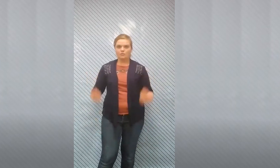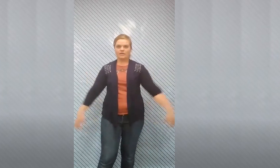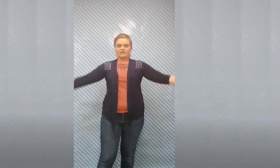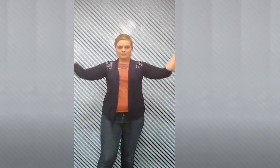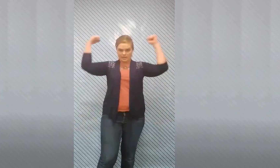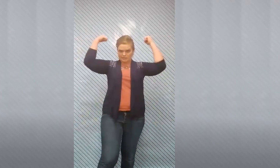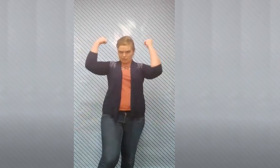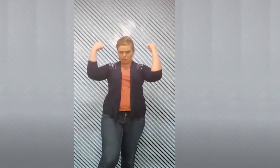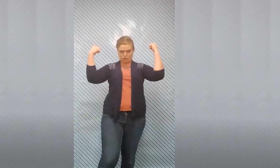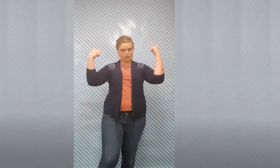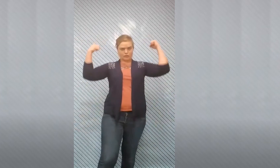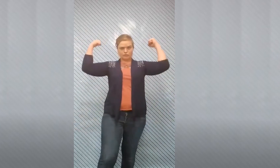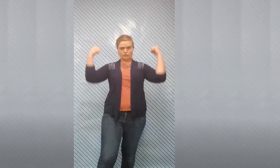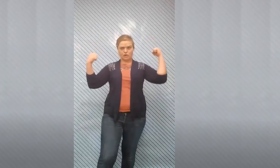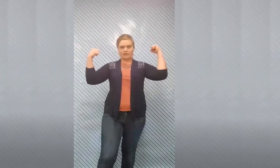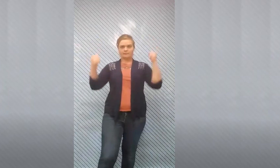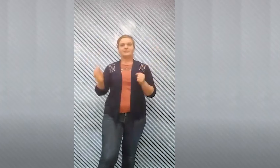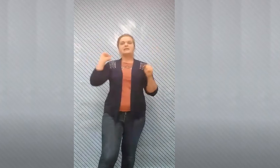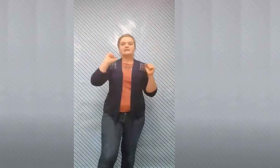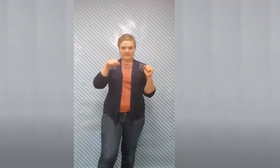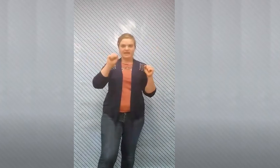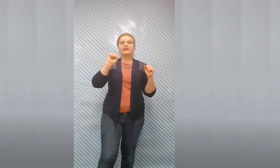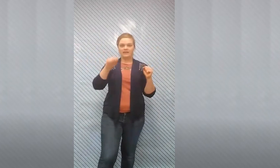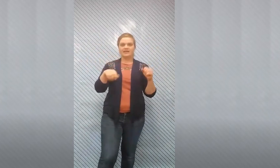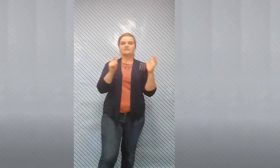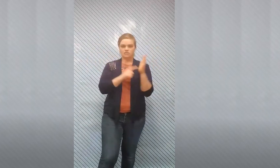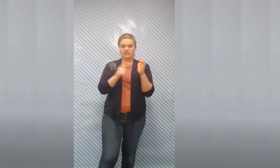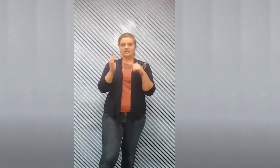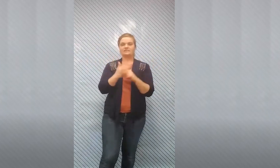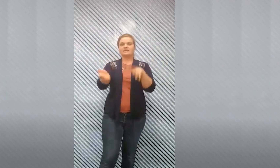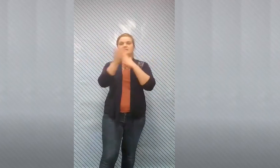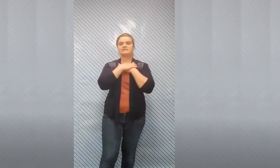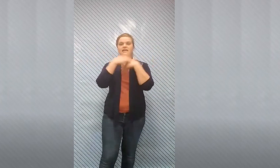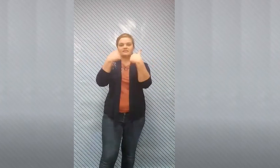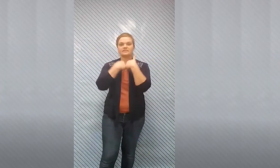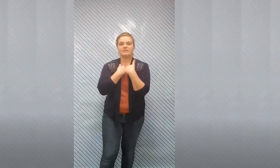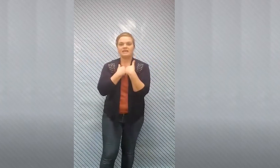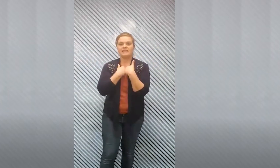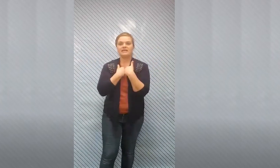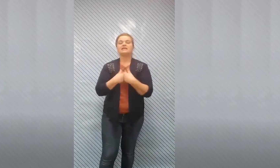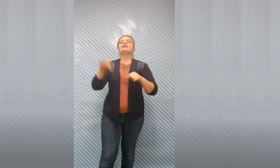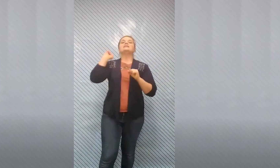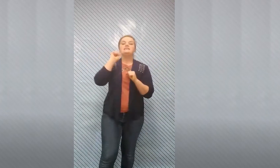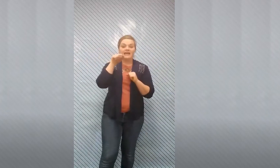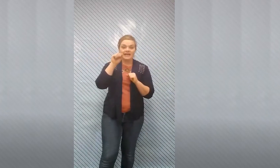weak but he is strong yes jesus loves me yes